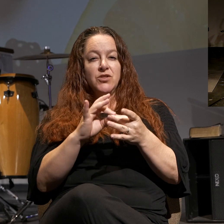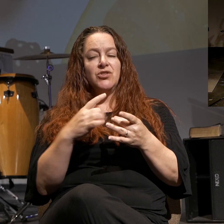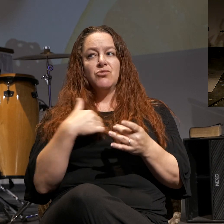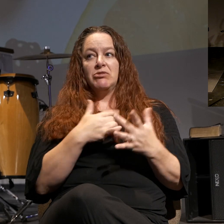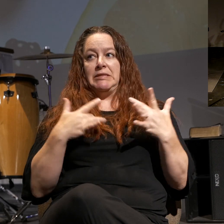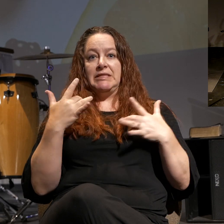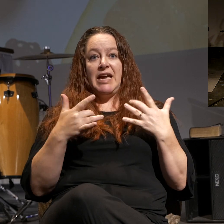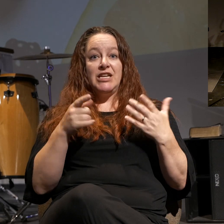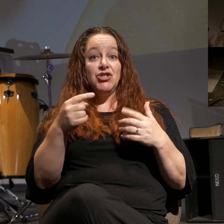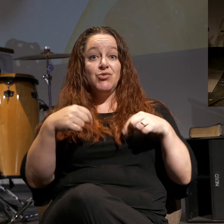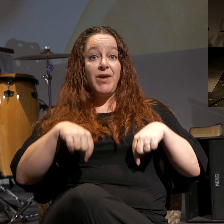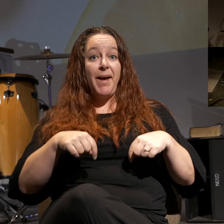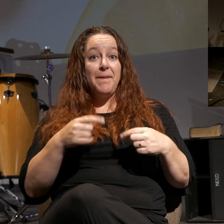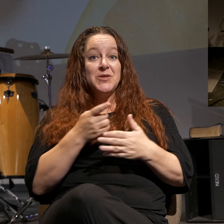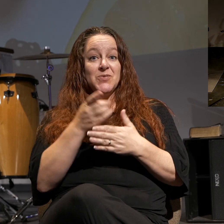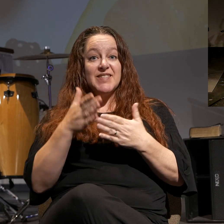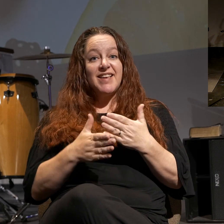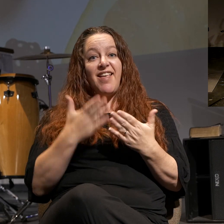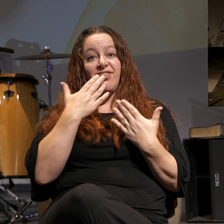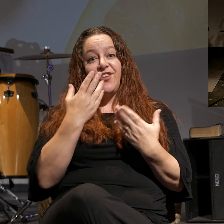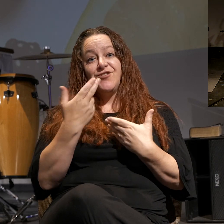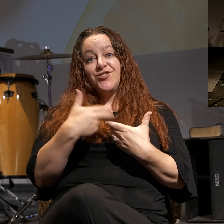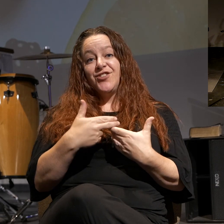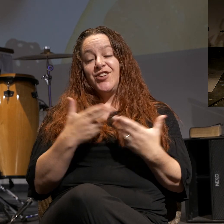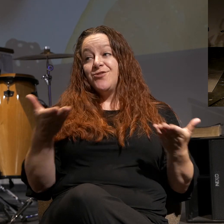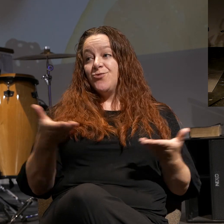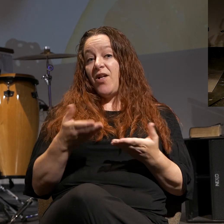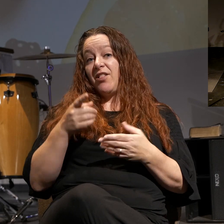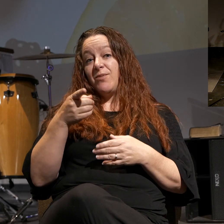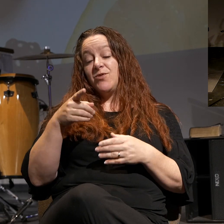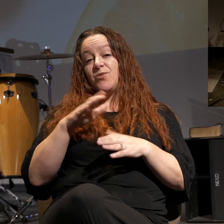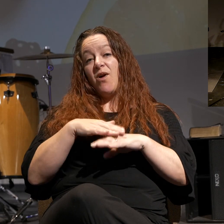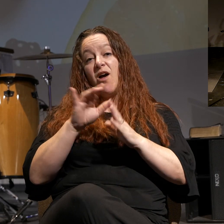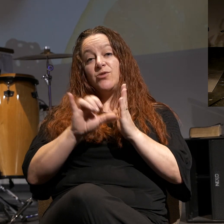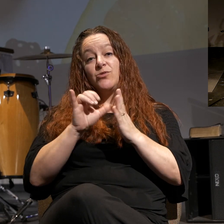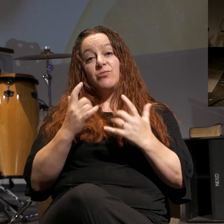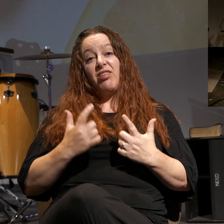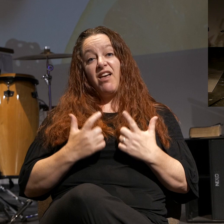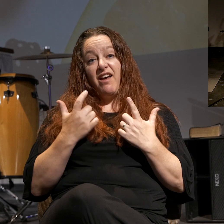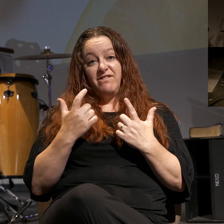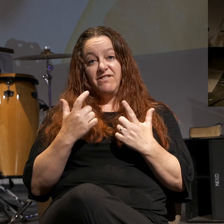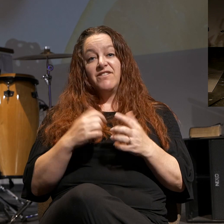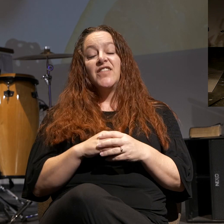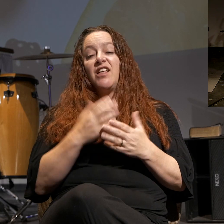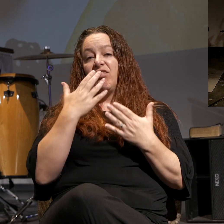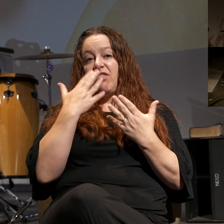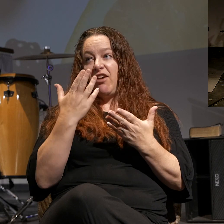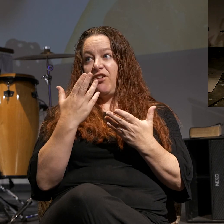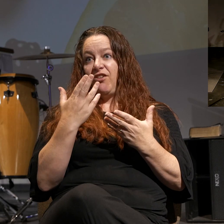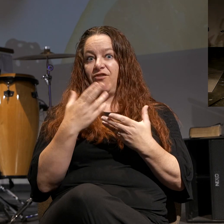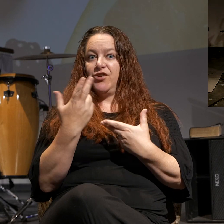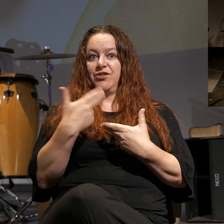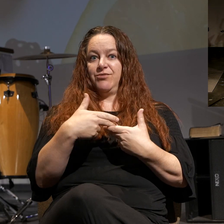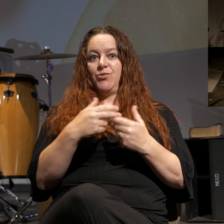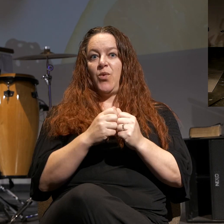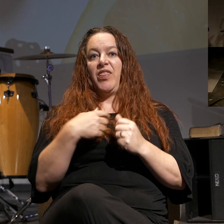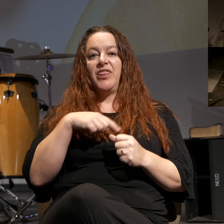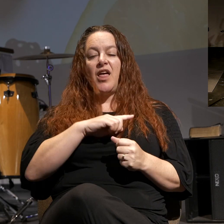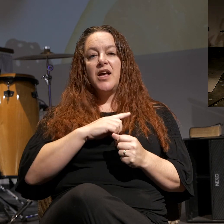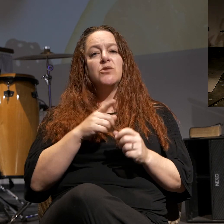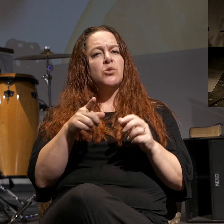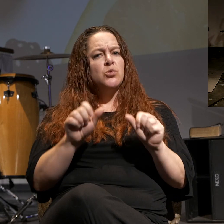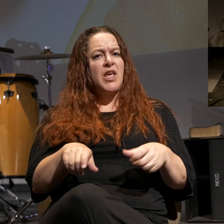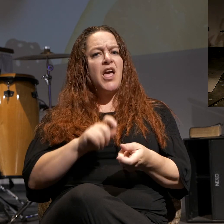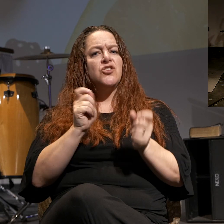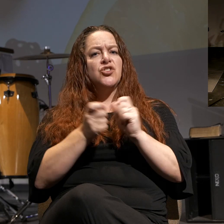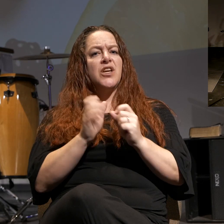excited you're here this weekend. Thank you for joining us. Welcome those of you that are on YouTube Live. Thank you for being with us. You Can